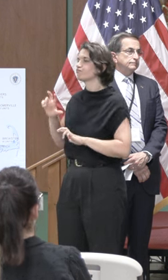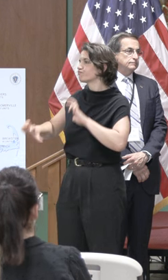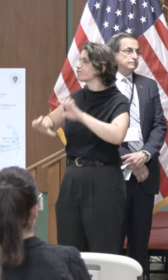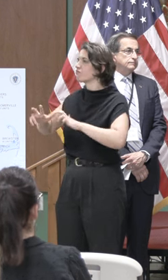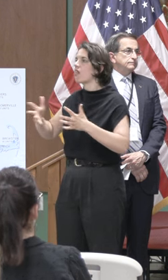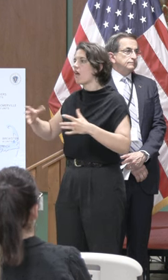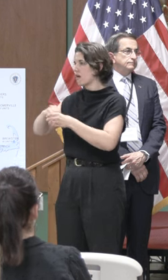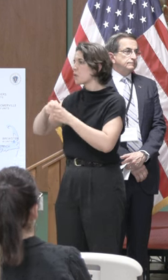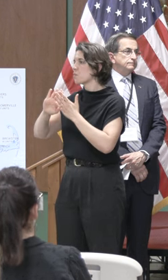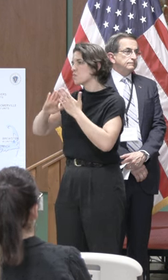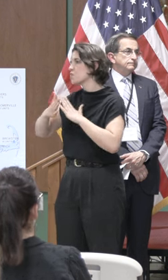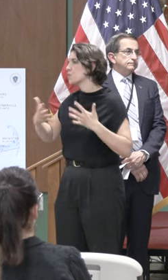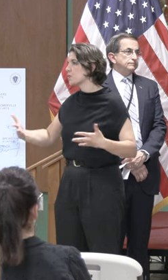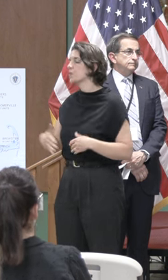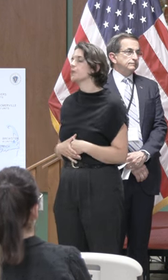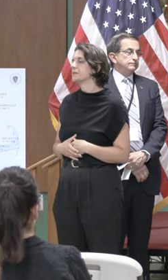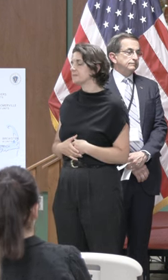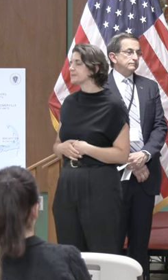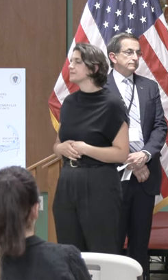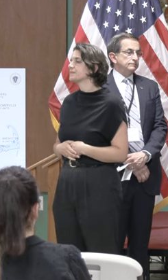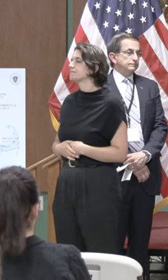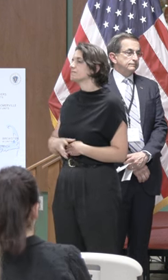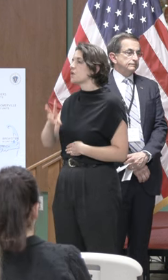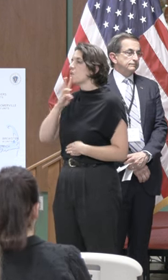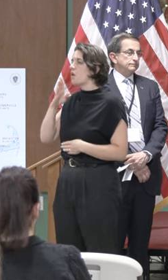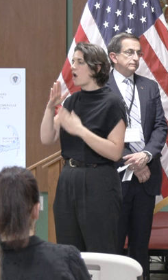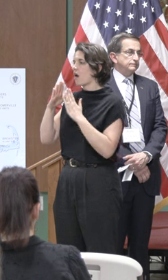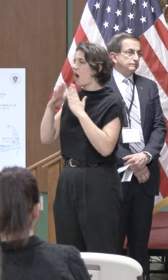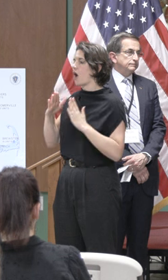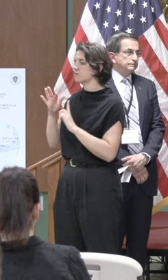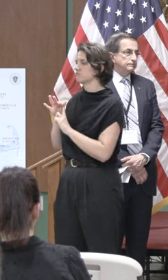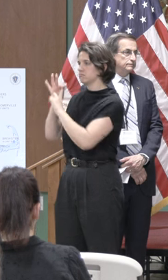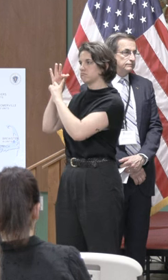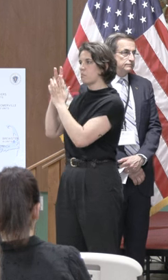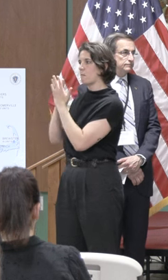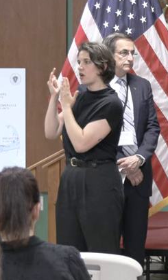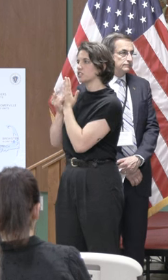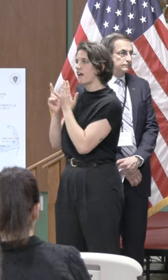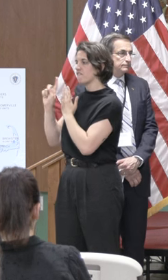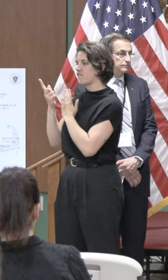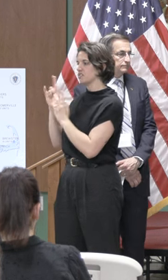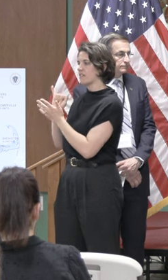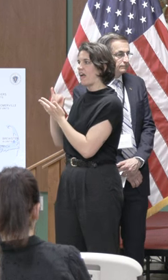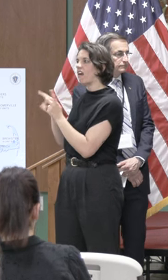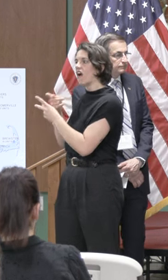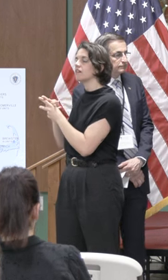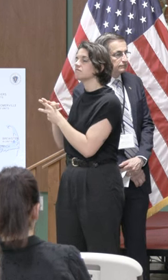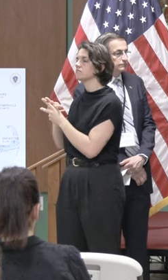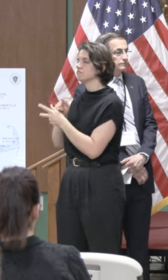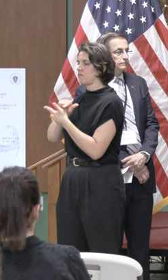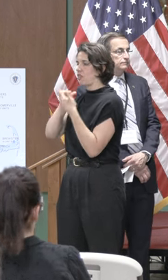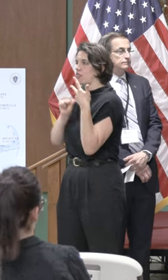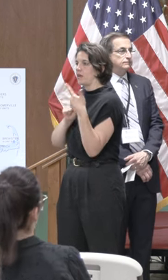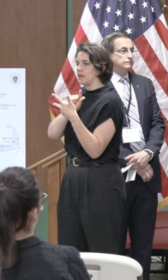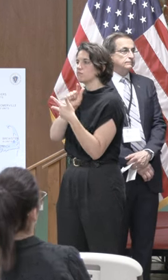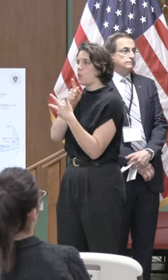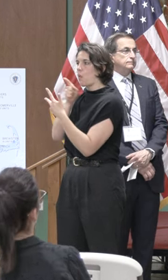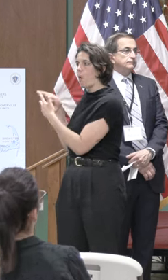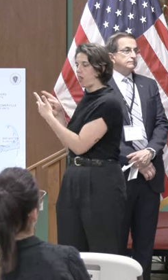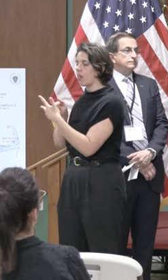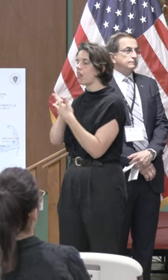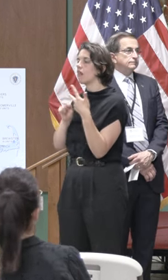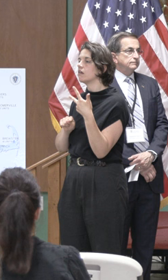the waterhouse is really a first of its kind project and accomplishes three key objectives it